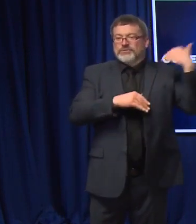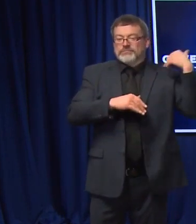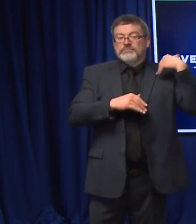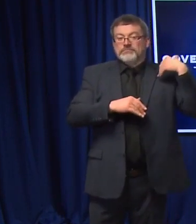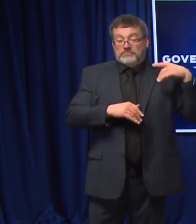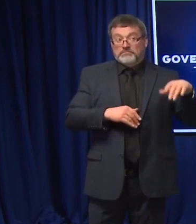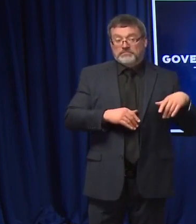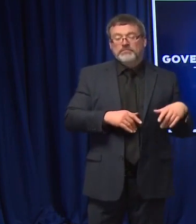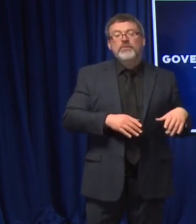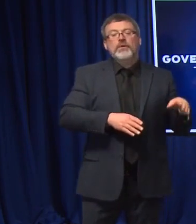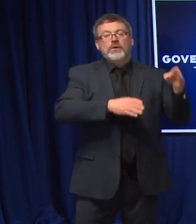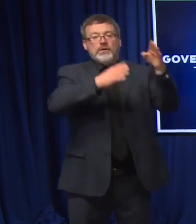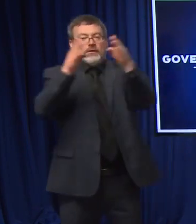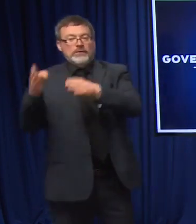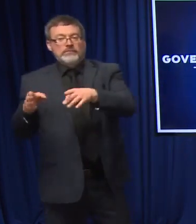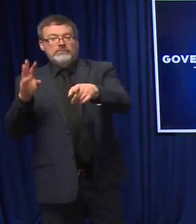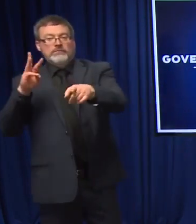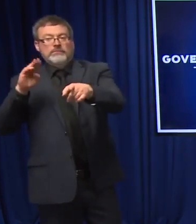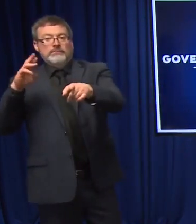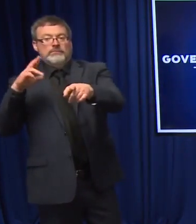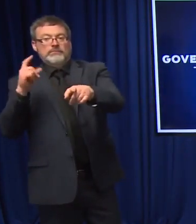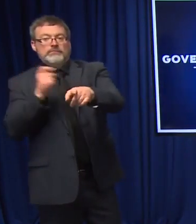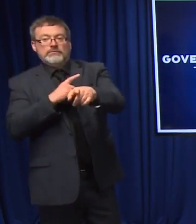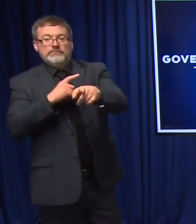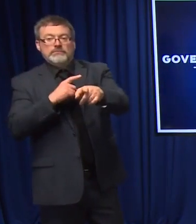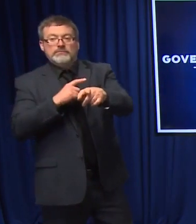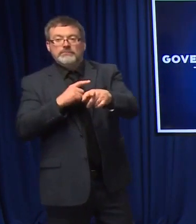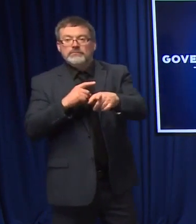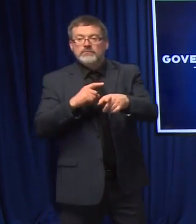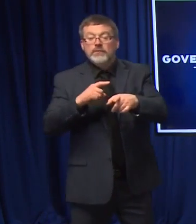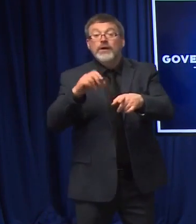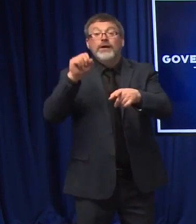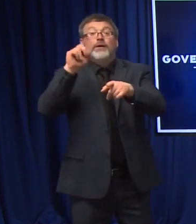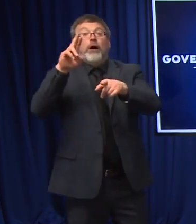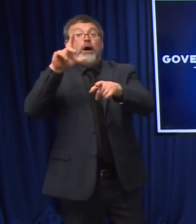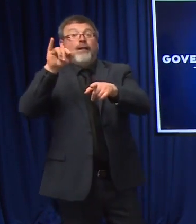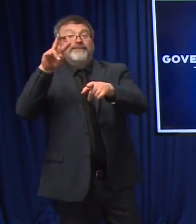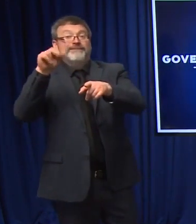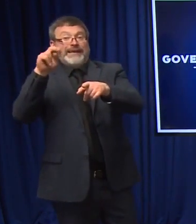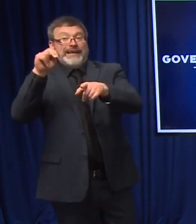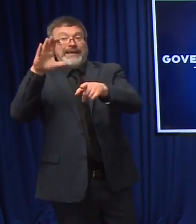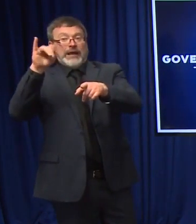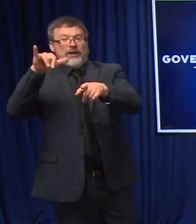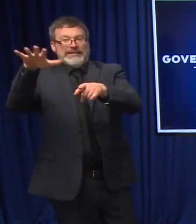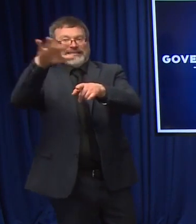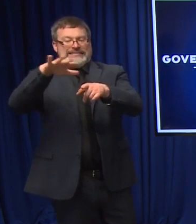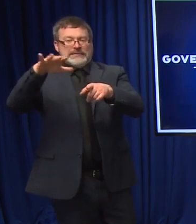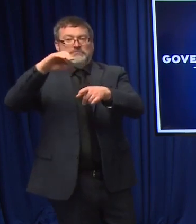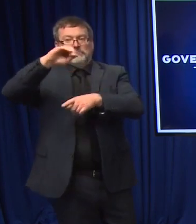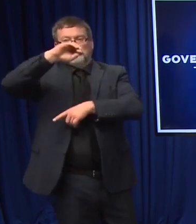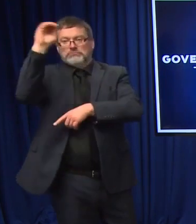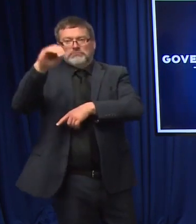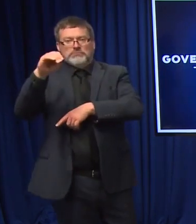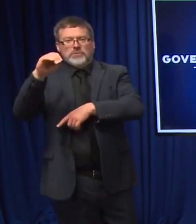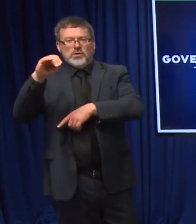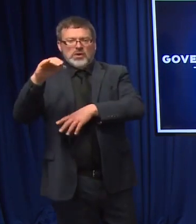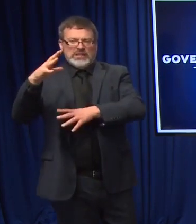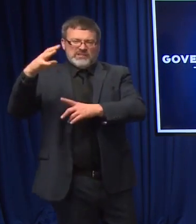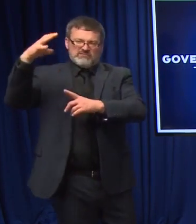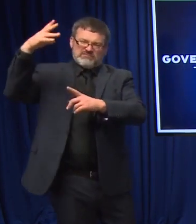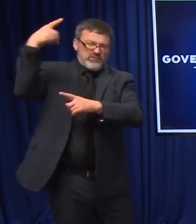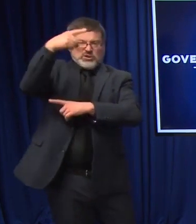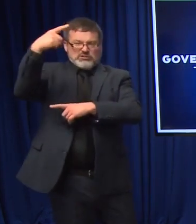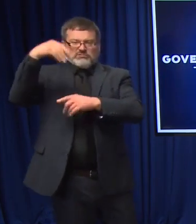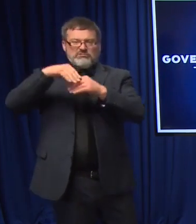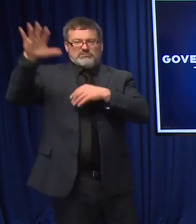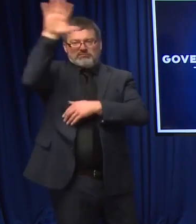just looking at some numbers here, has the highest test positivity rate. It's also, when it comes to cases, has some of the highest in the country. Do you know what might be happening